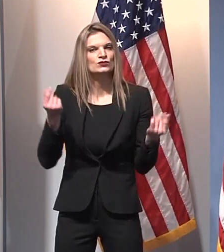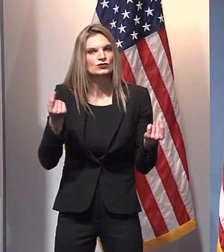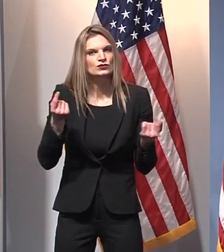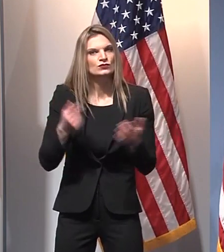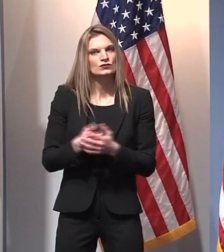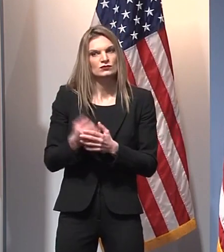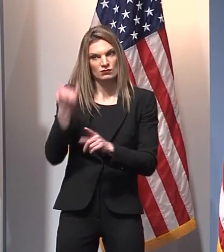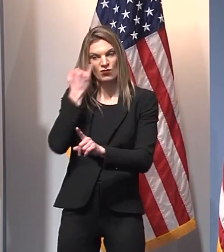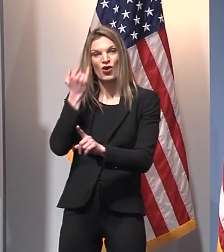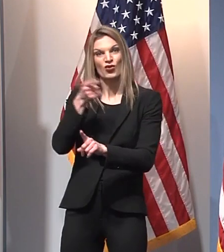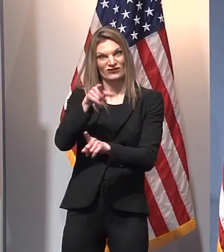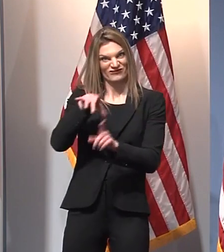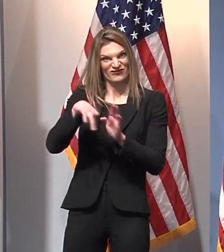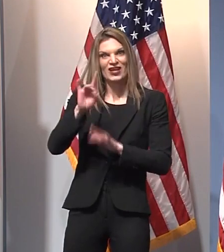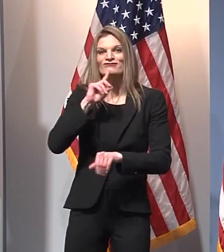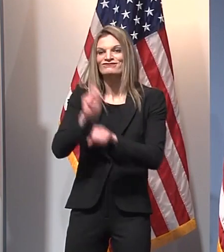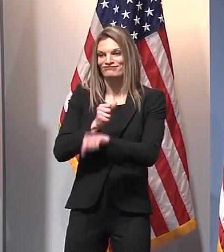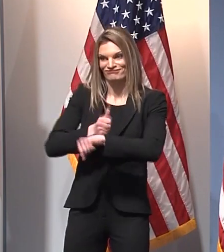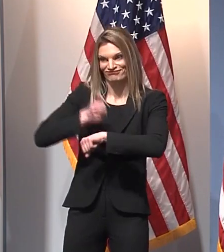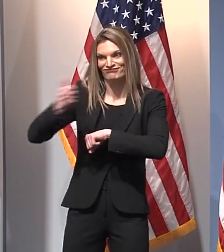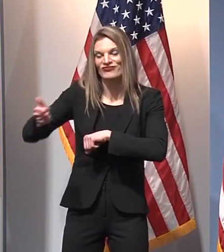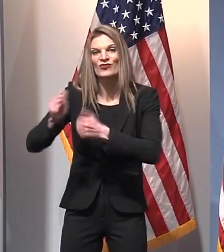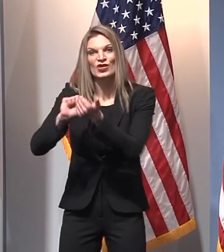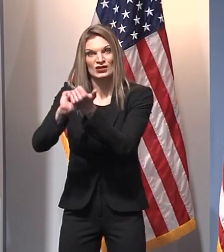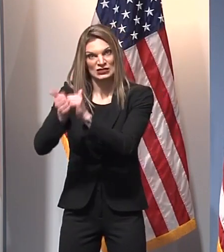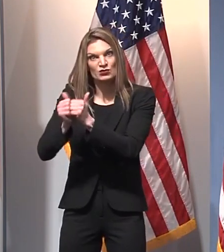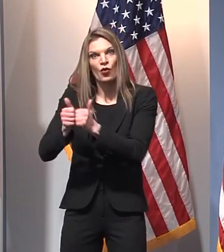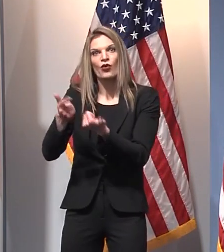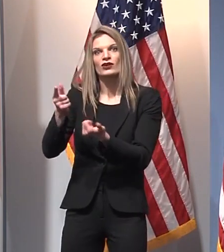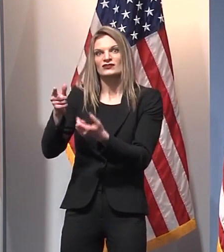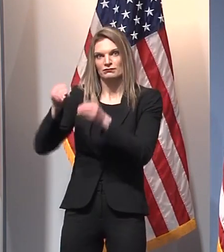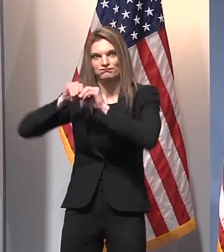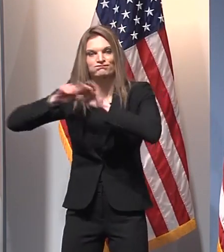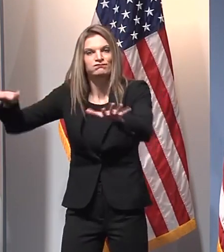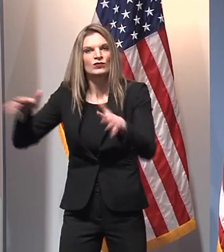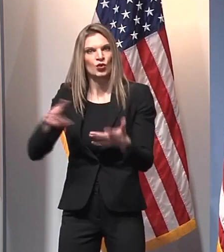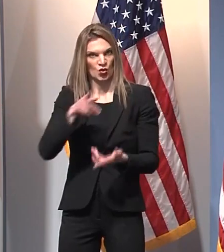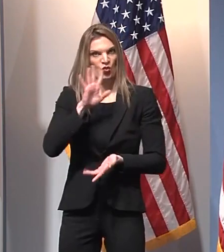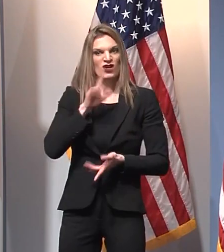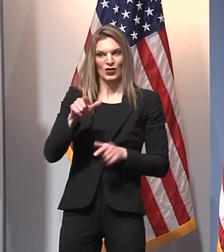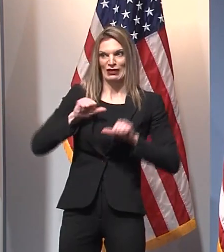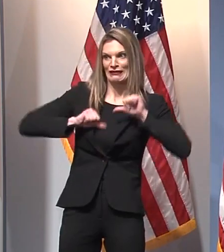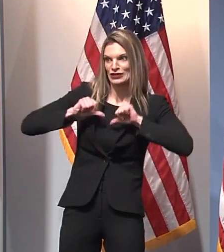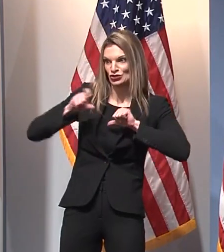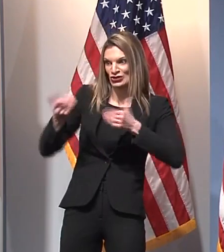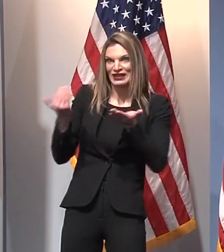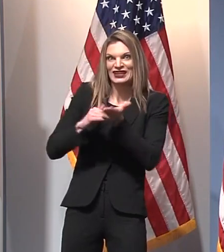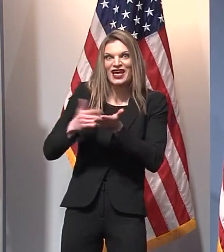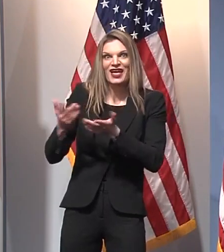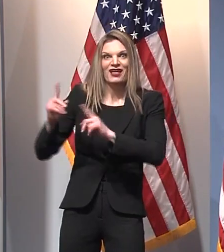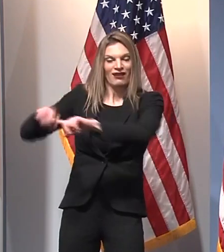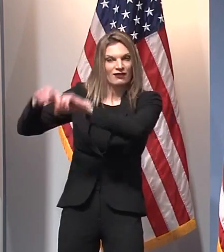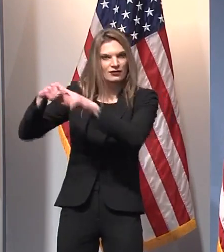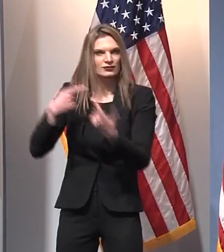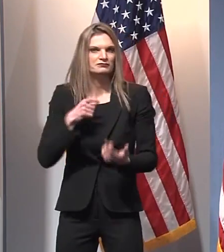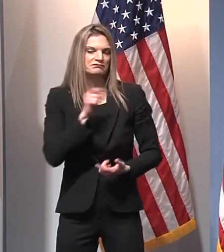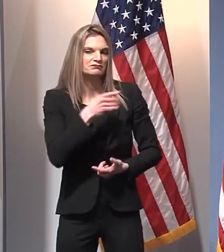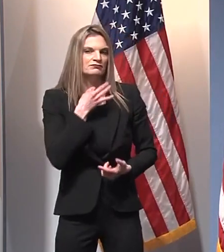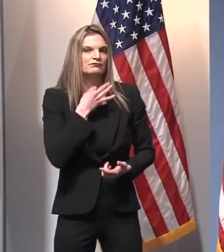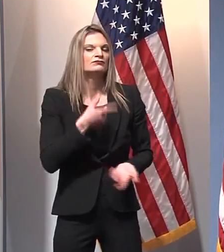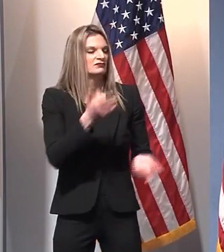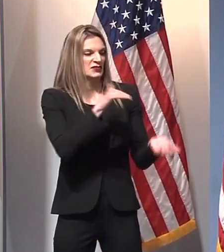athletics causing spread, will you hesitate to shut them down again? I'm going to ask Dr. Khaldun to step in here.